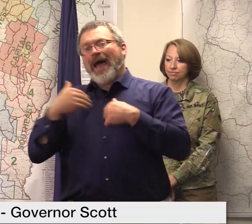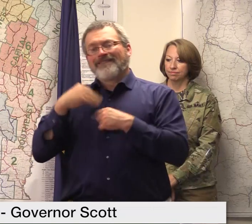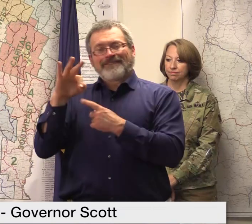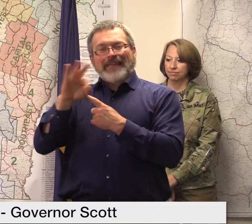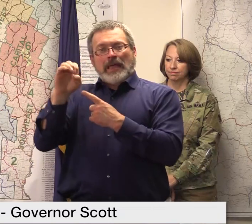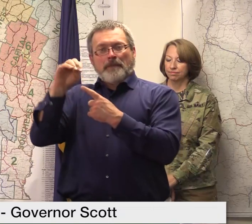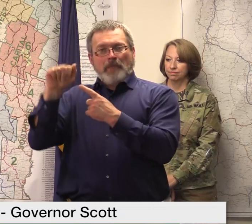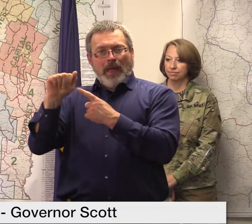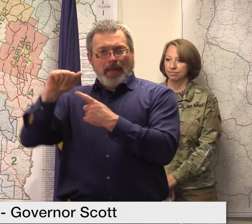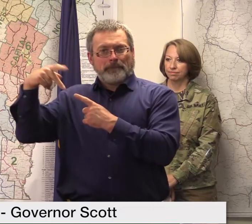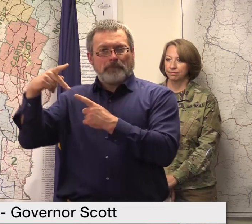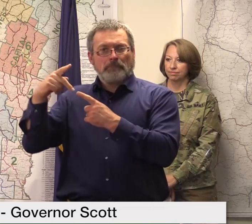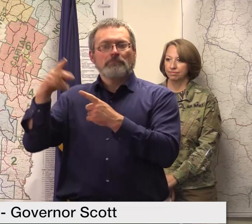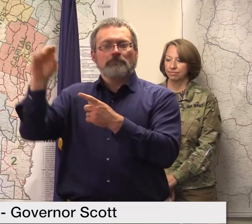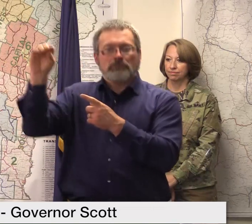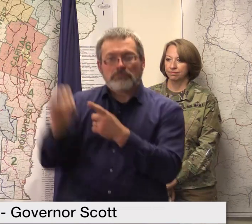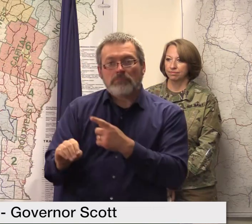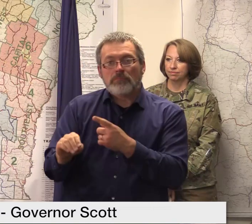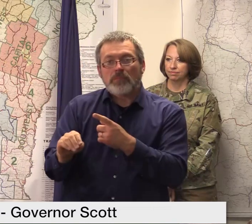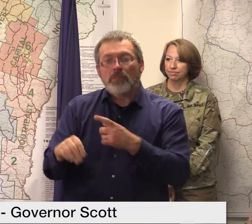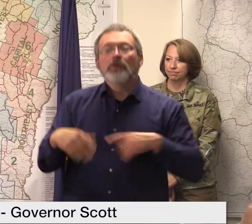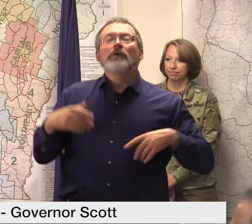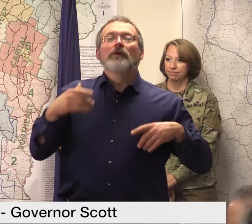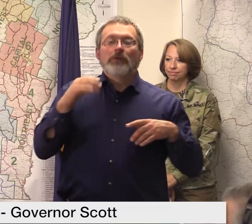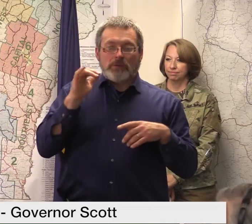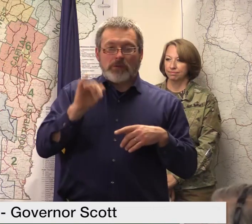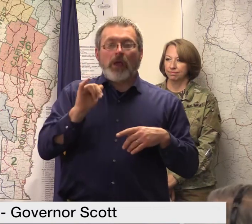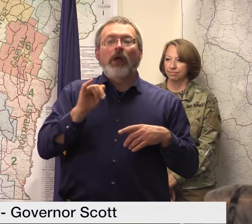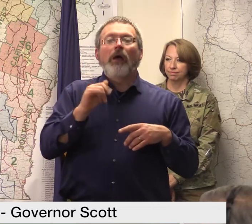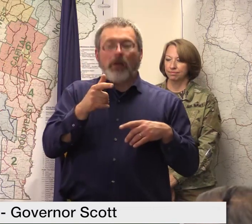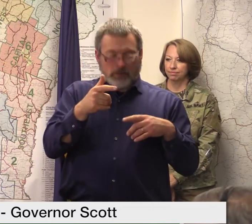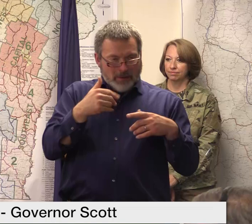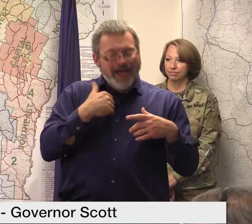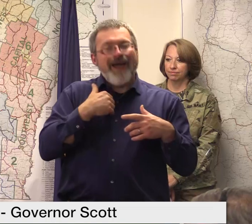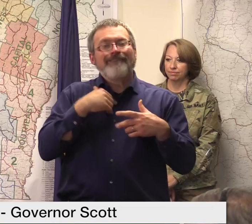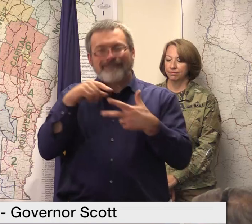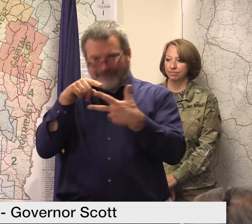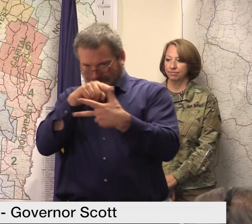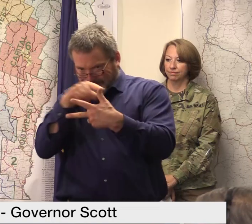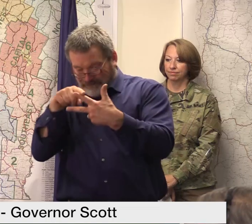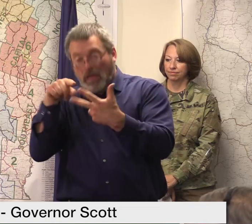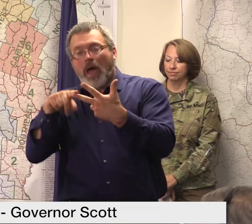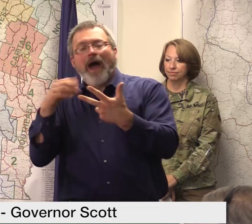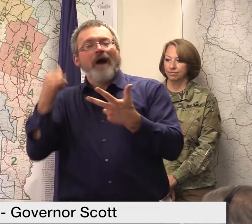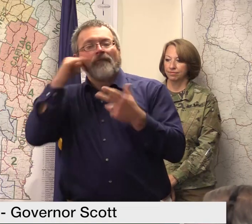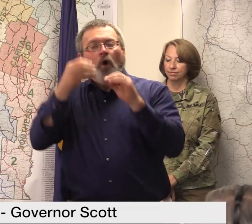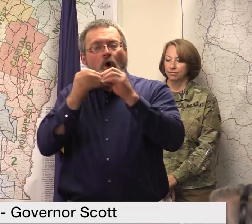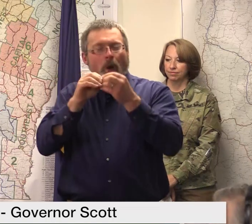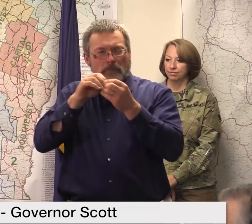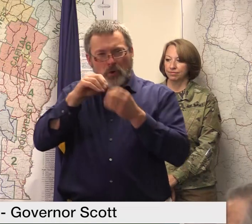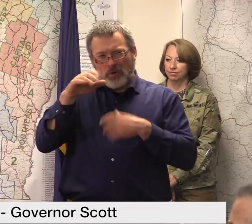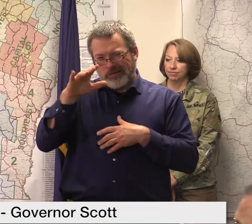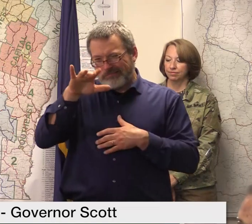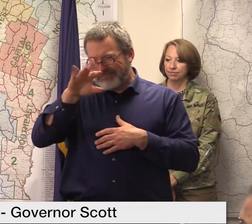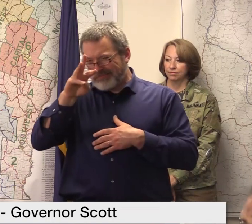1-800-621-3362 between the hours of 7 a.m. and 11 p.m.